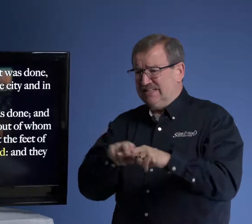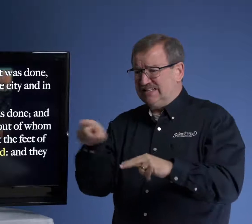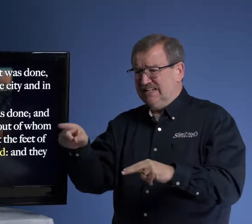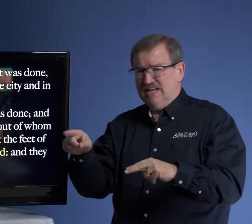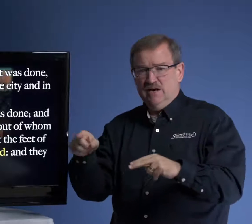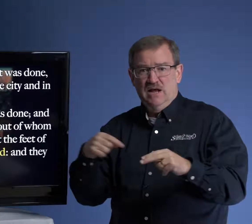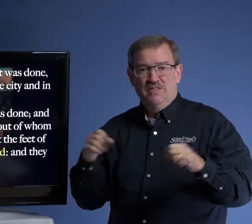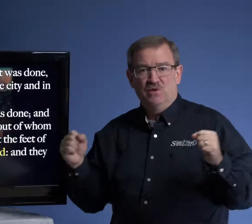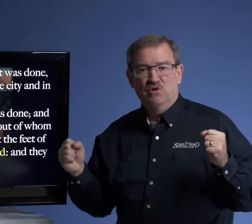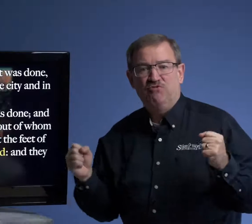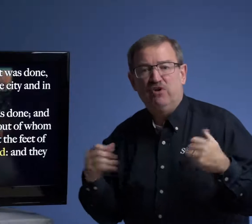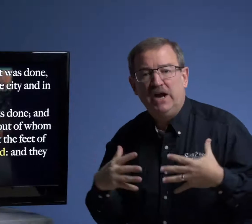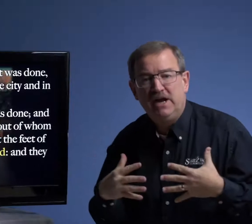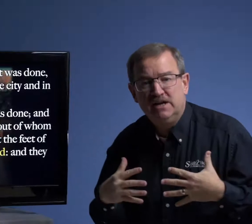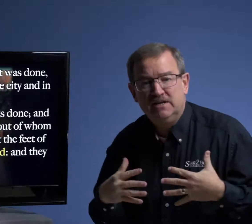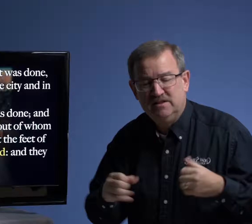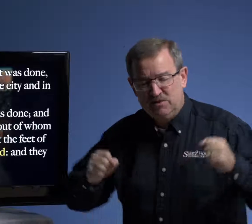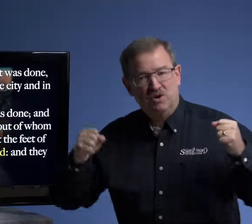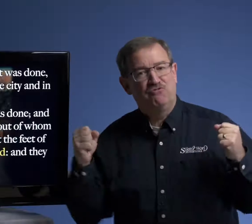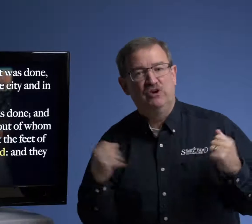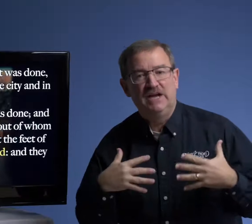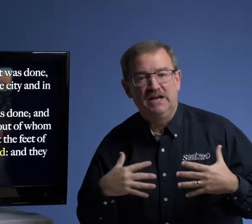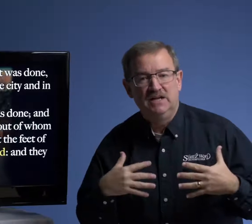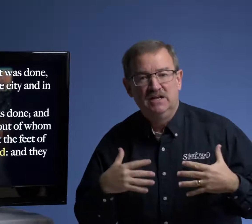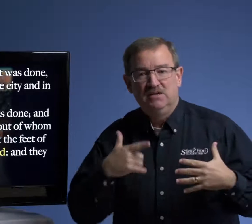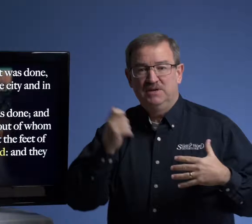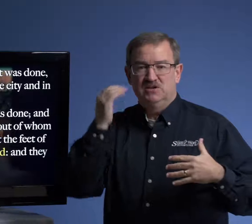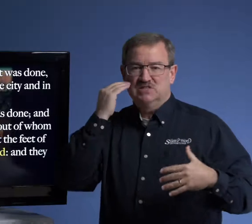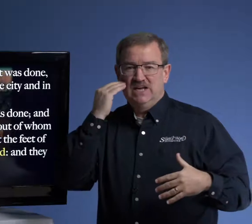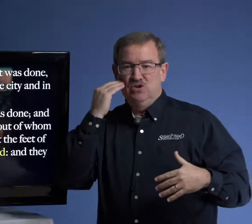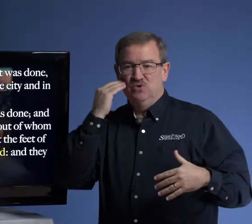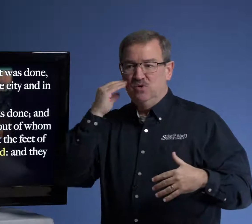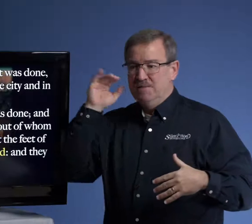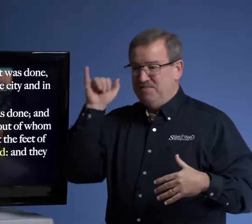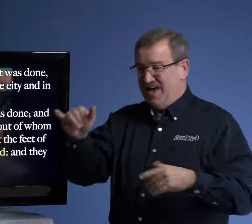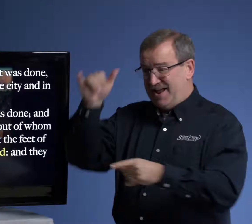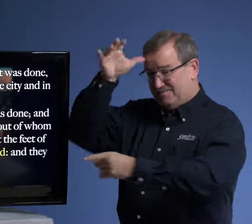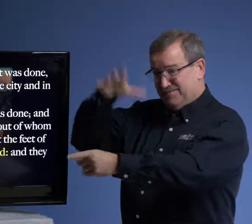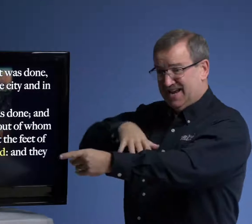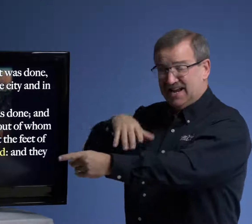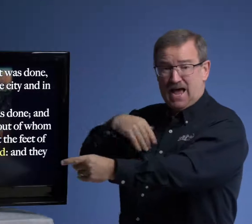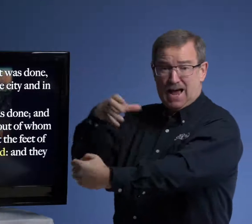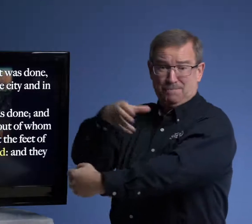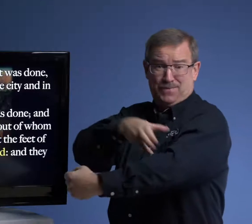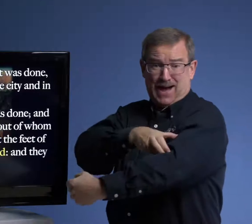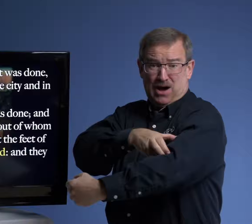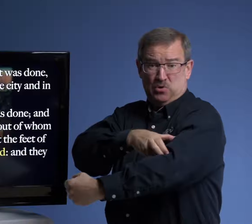he's sitting there and they were afraid. They were afraid because they knew that man had power.